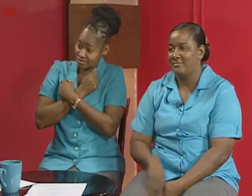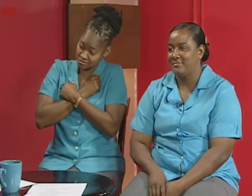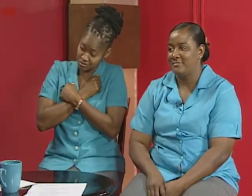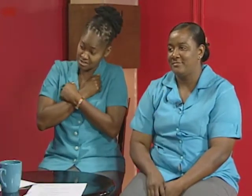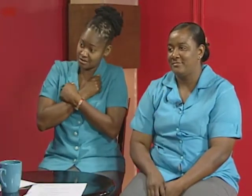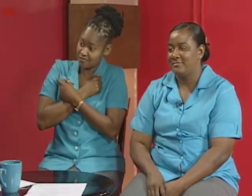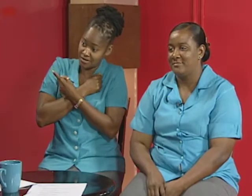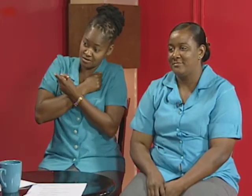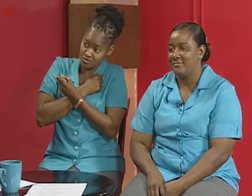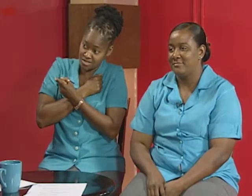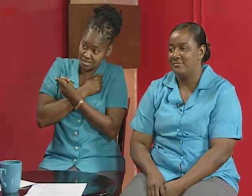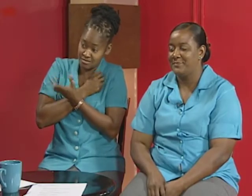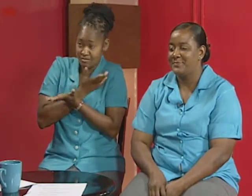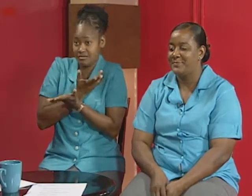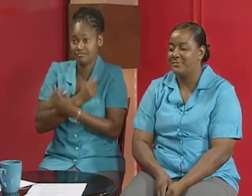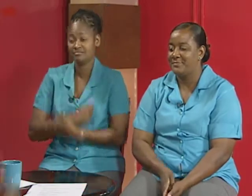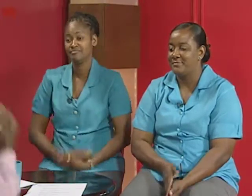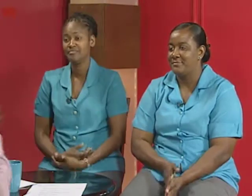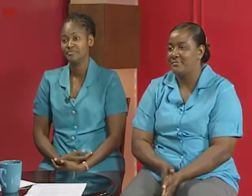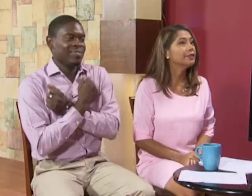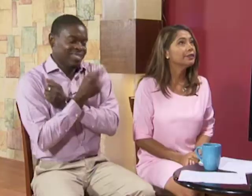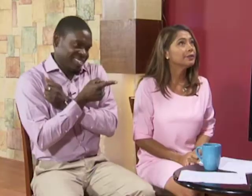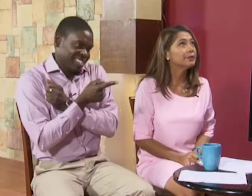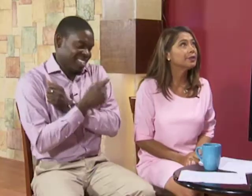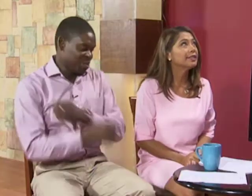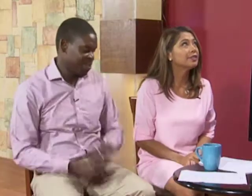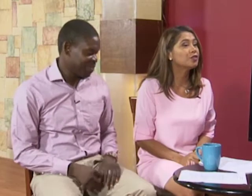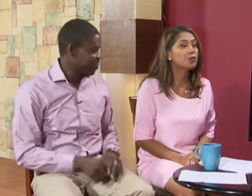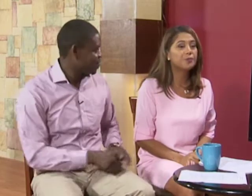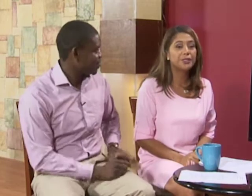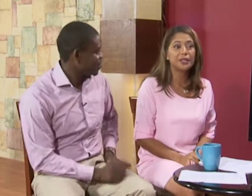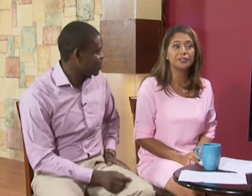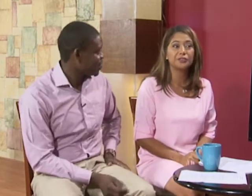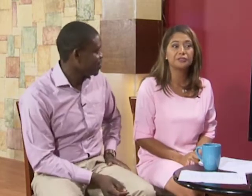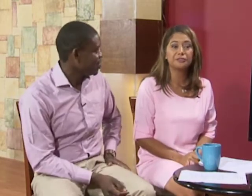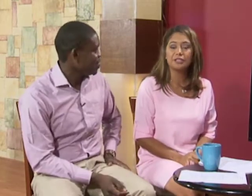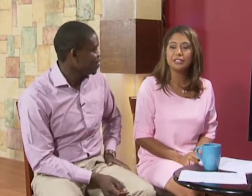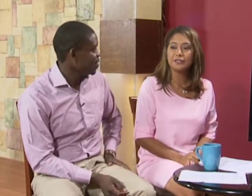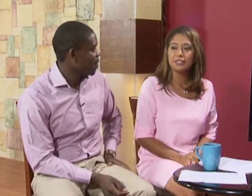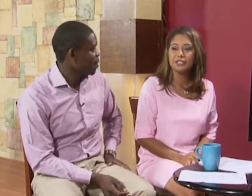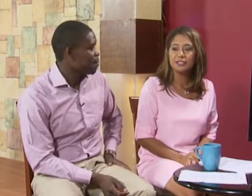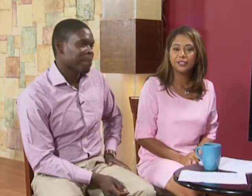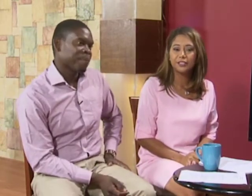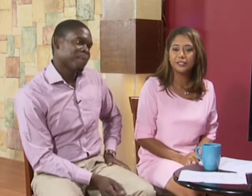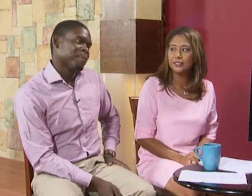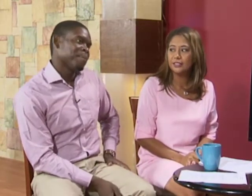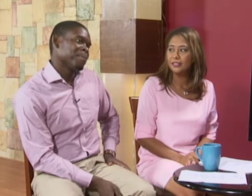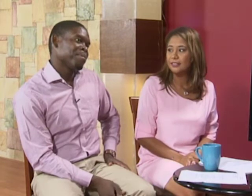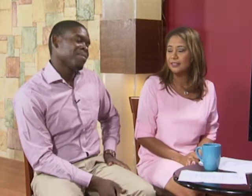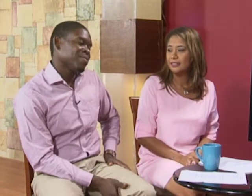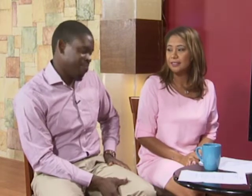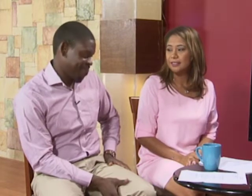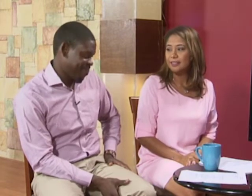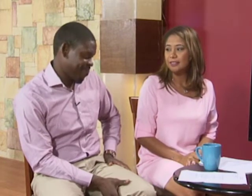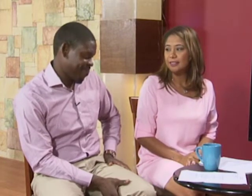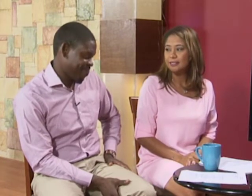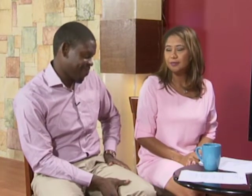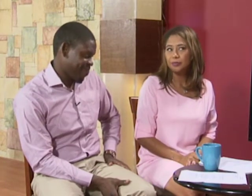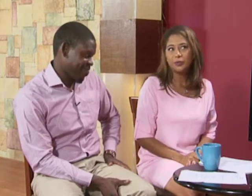you do this love and then you know sense okay what else would be a good phrase for us to learn good